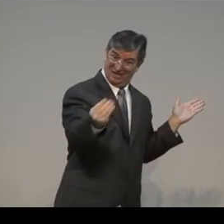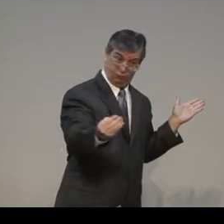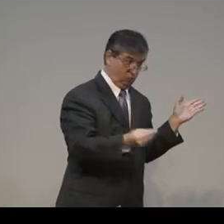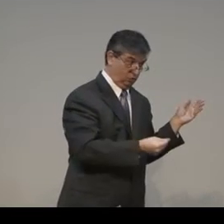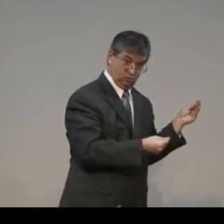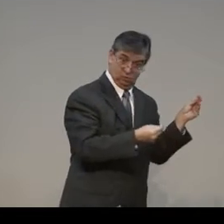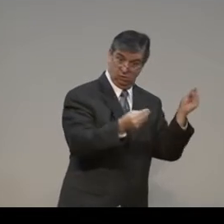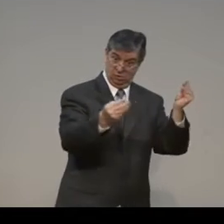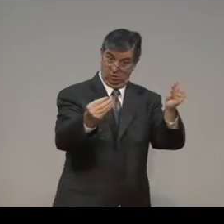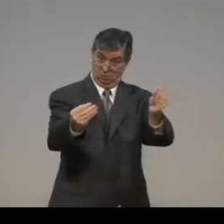free.